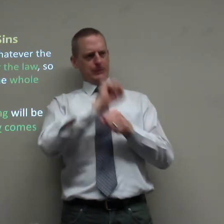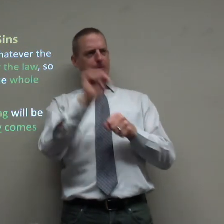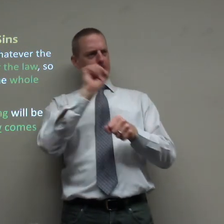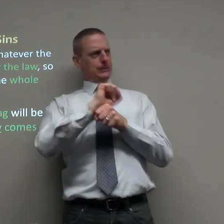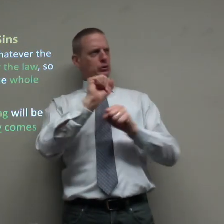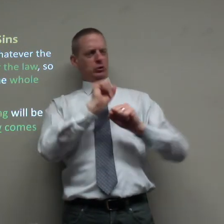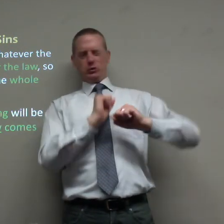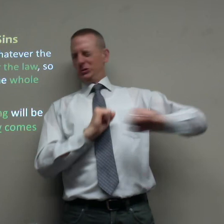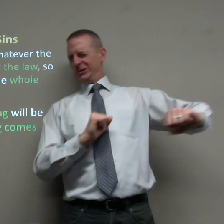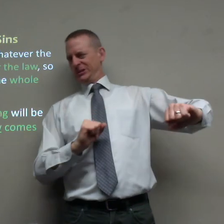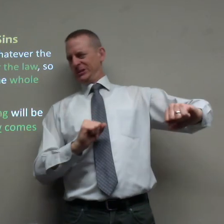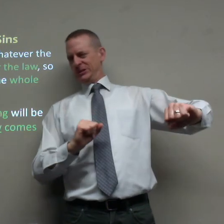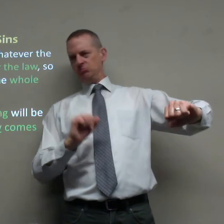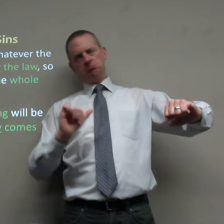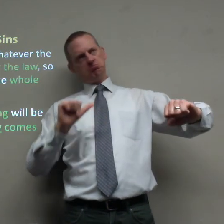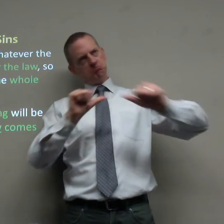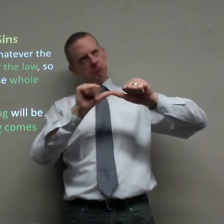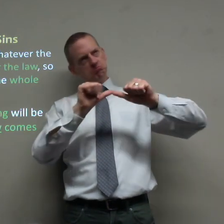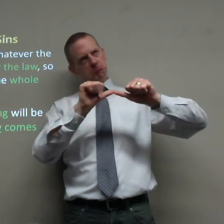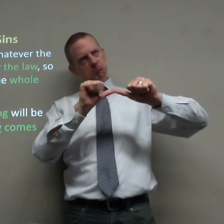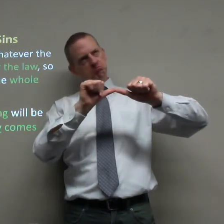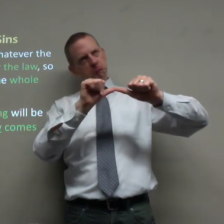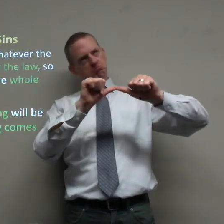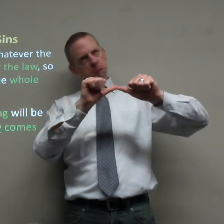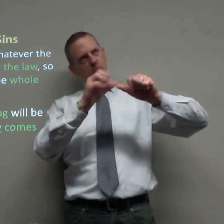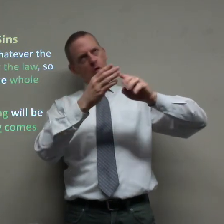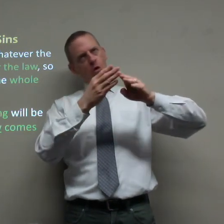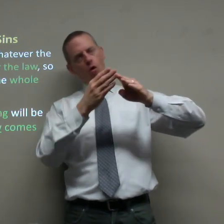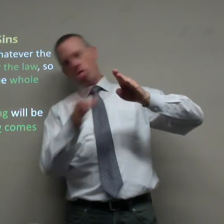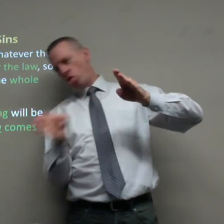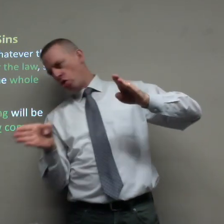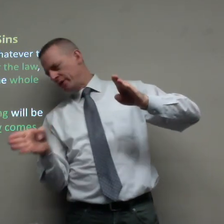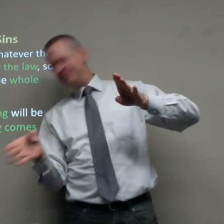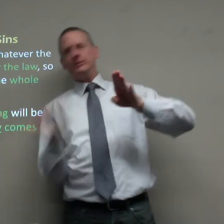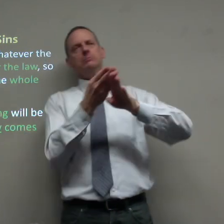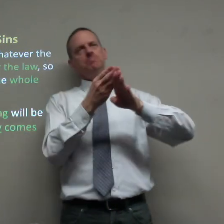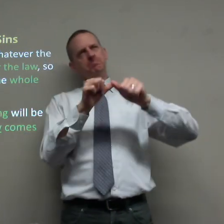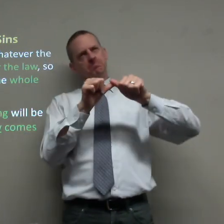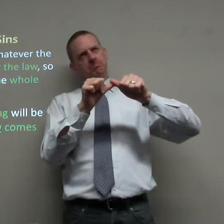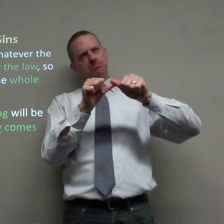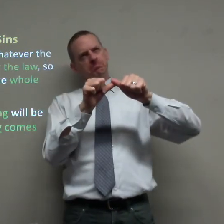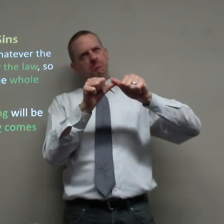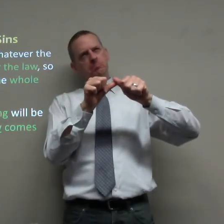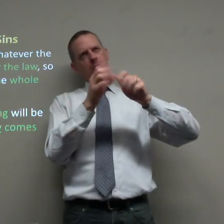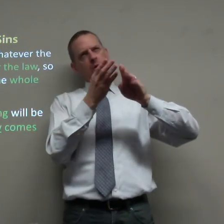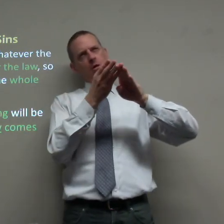I've been working hard. I'm myself again. Sometimes I'll stray, but I'll come back.